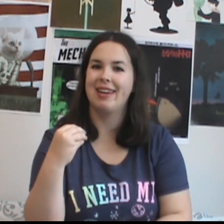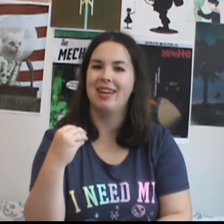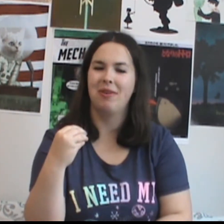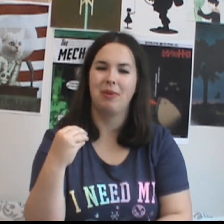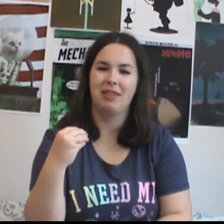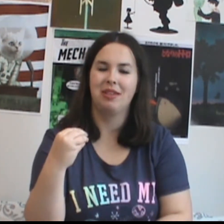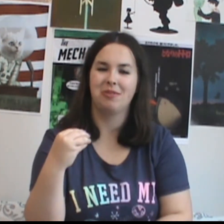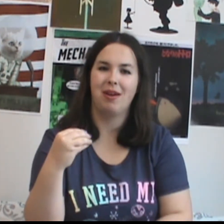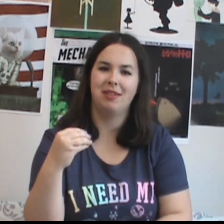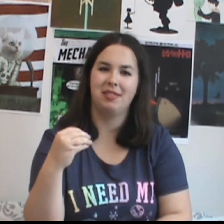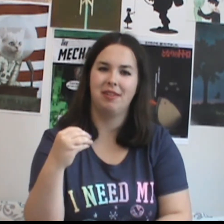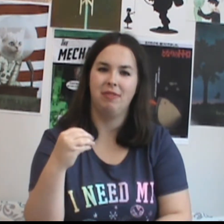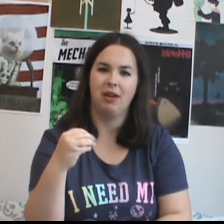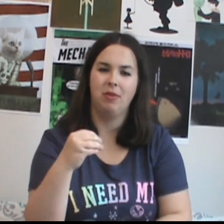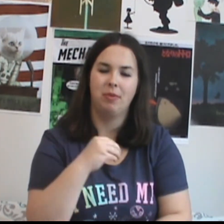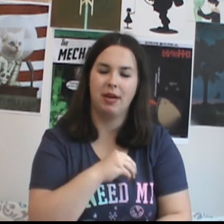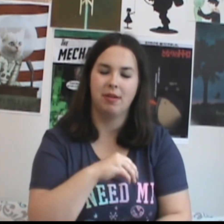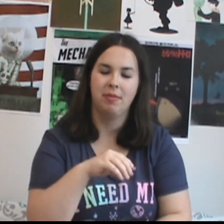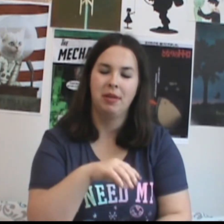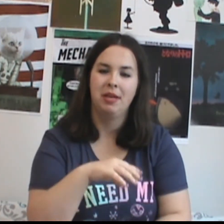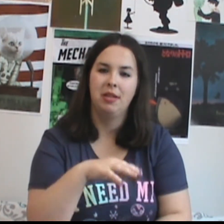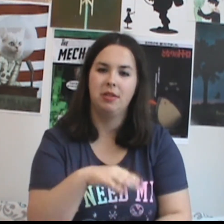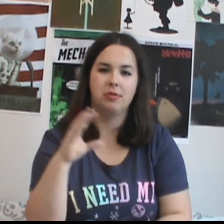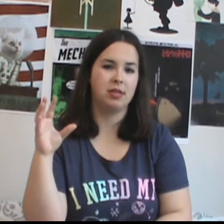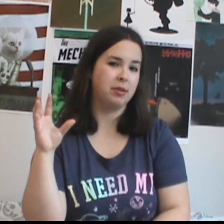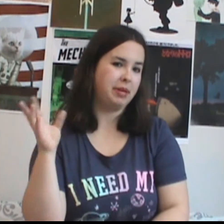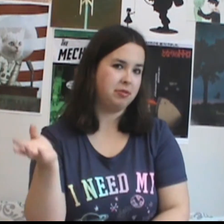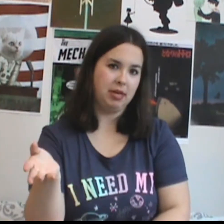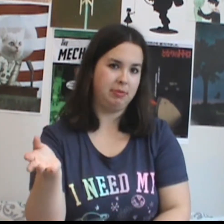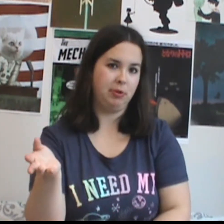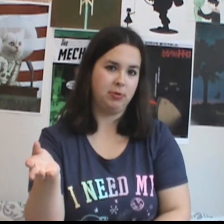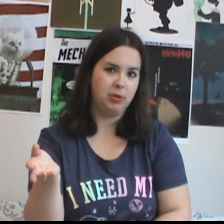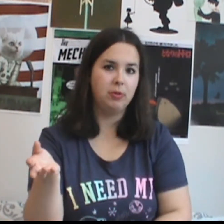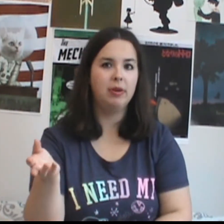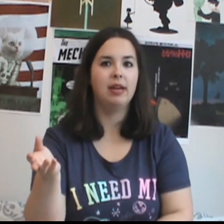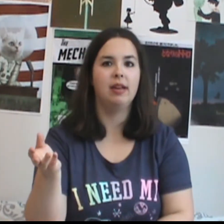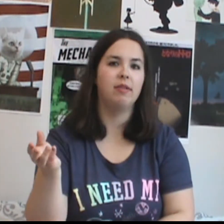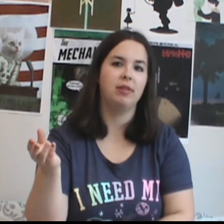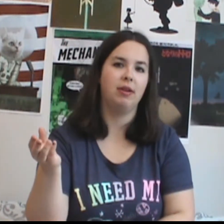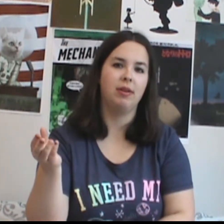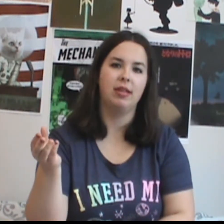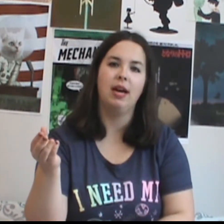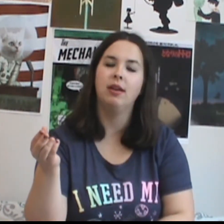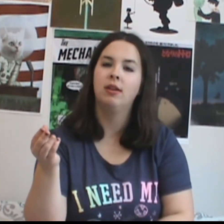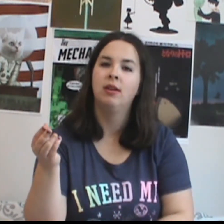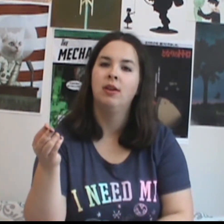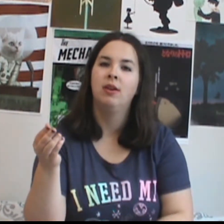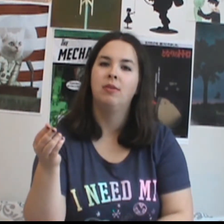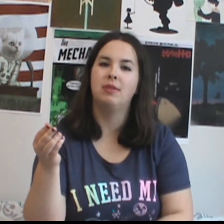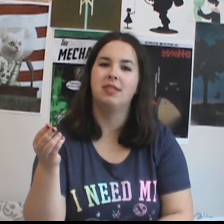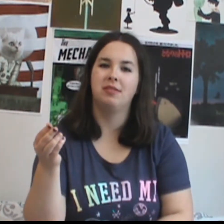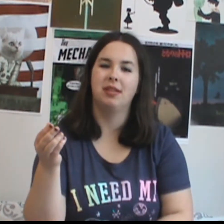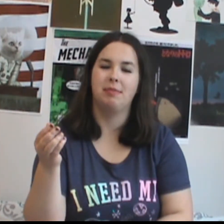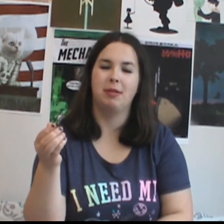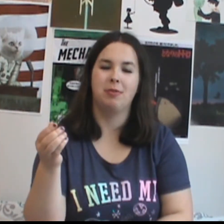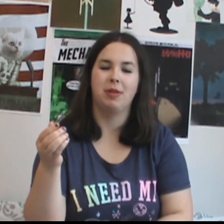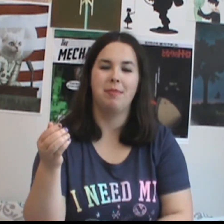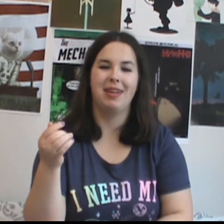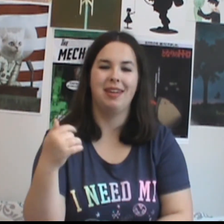in with the drugs and figure out where the drugs are being transported to and everything around that was interesting especially with him making